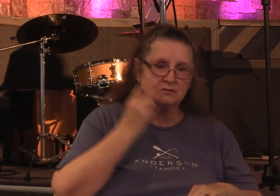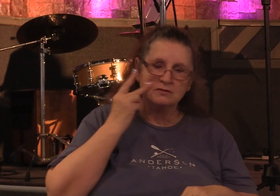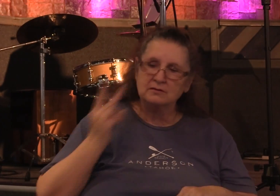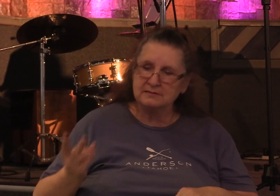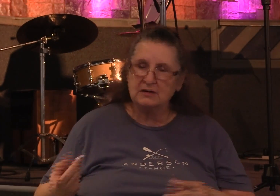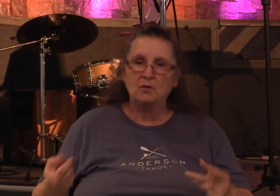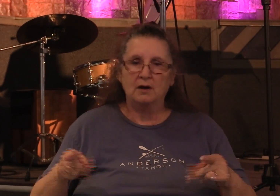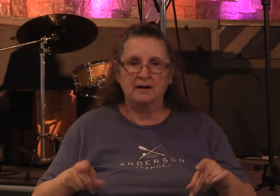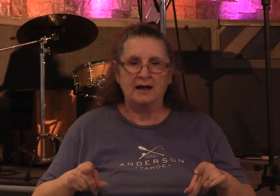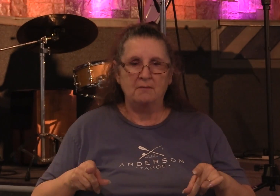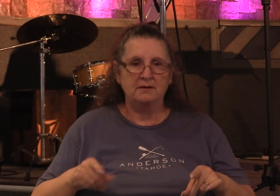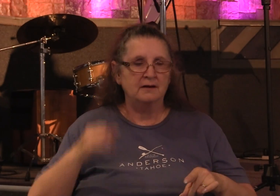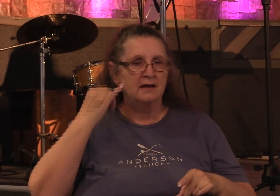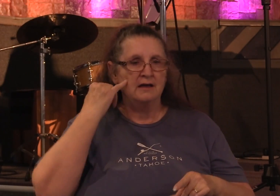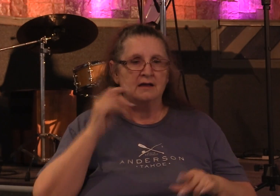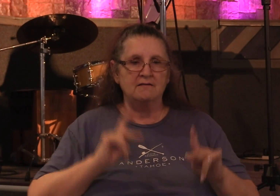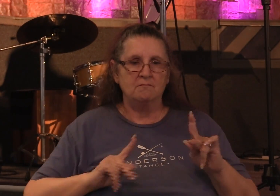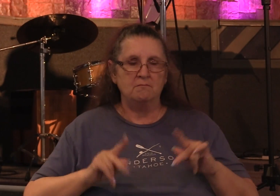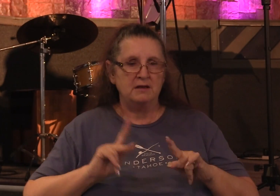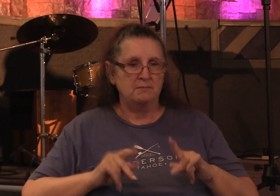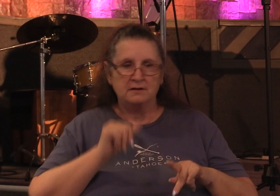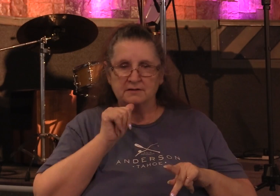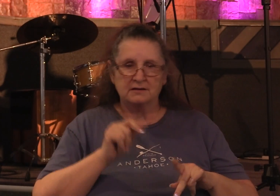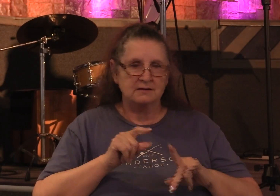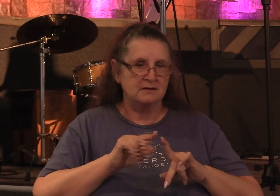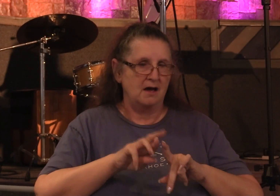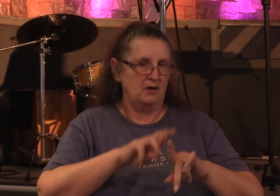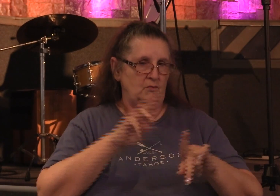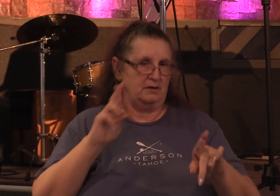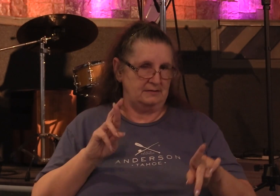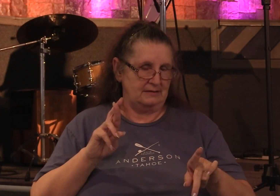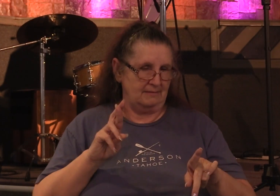the church today that God does not tolerate deceit in his church